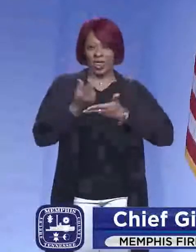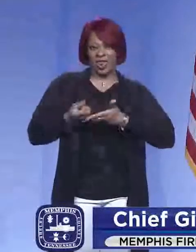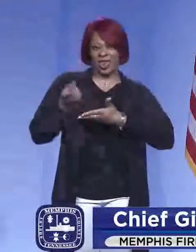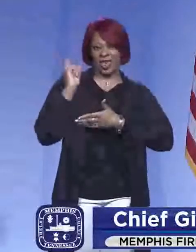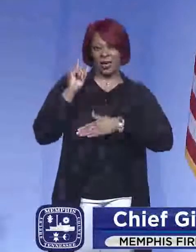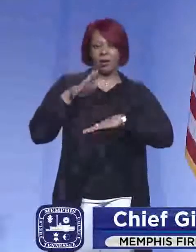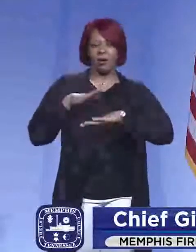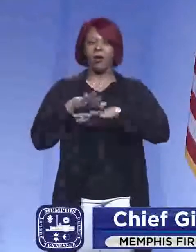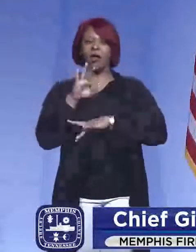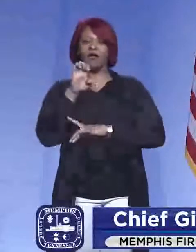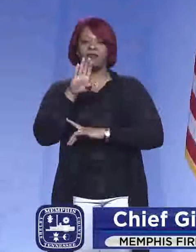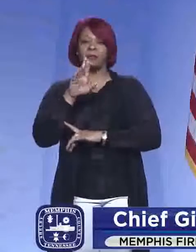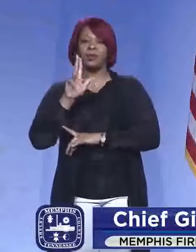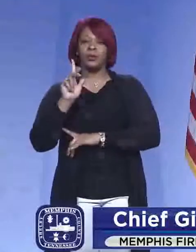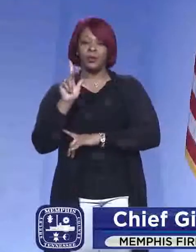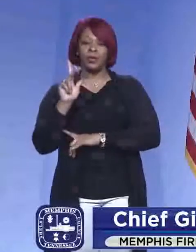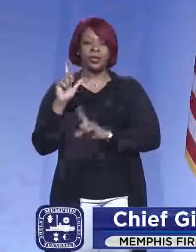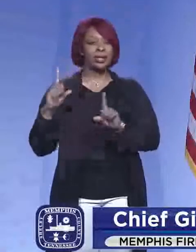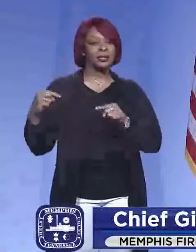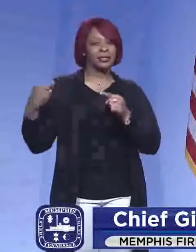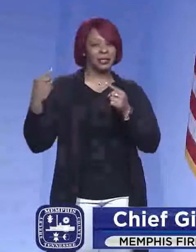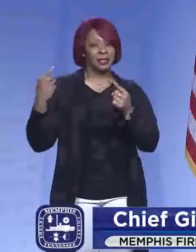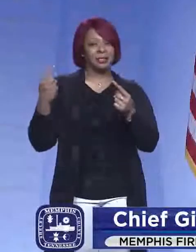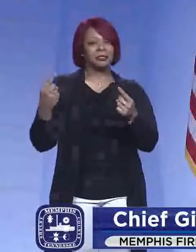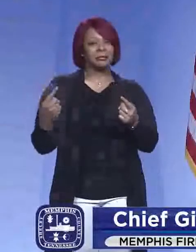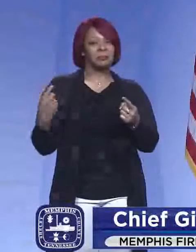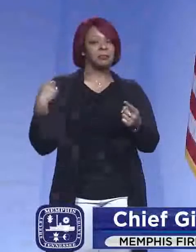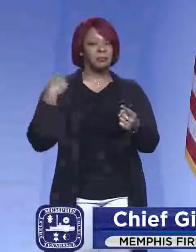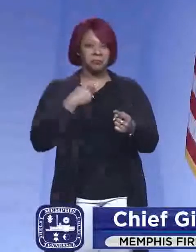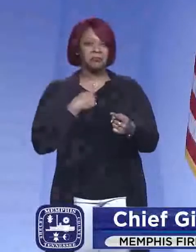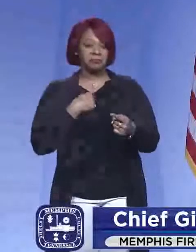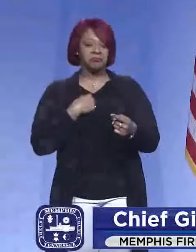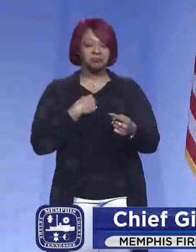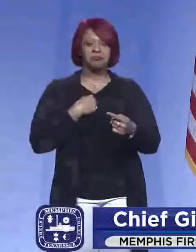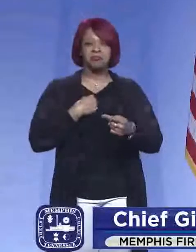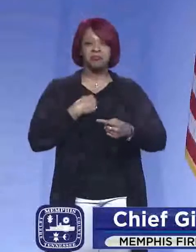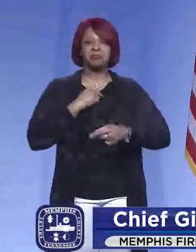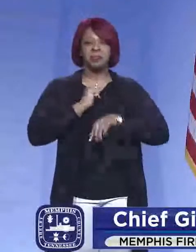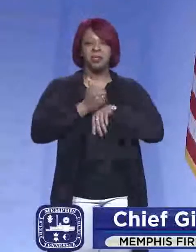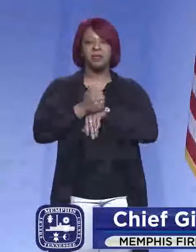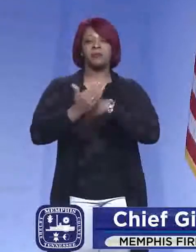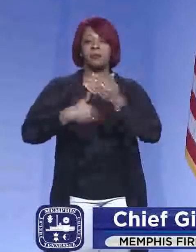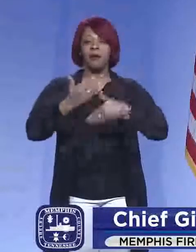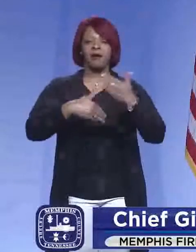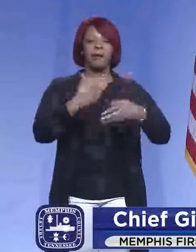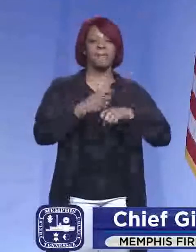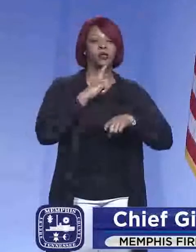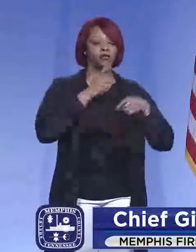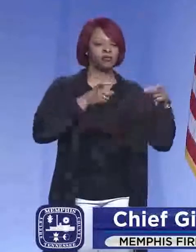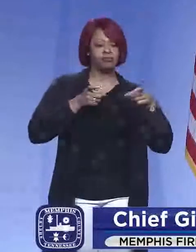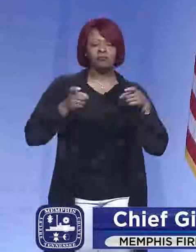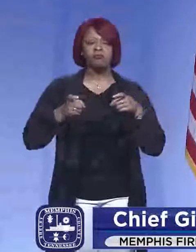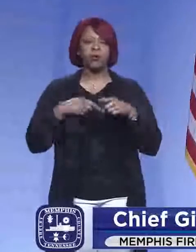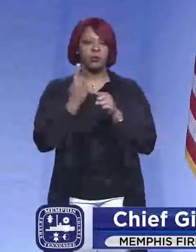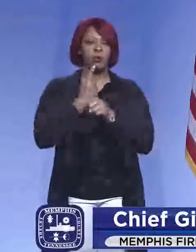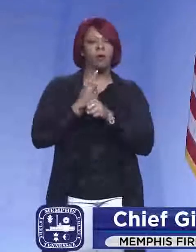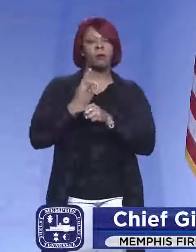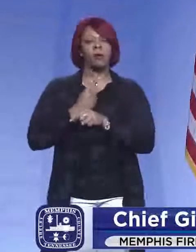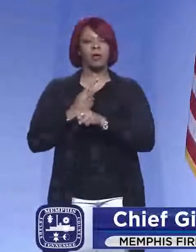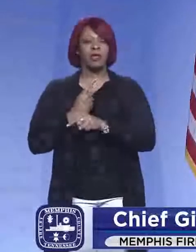23rd, and since then, we have been putting a lot of processes in place to make sure that we manage everything properly.